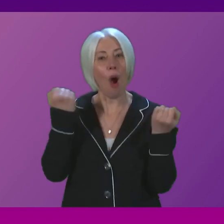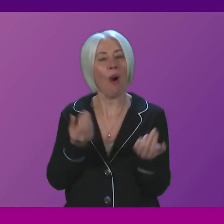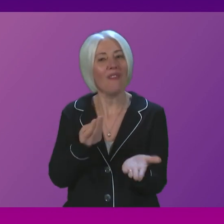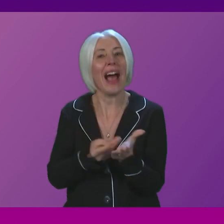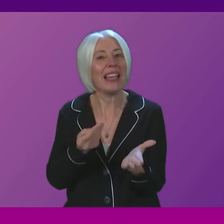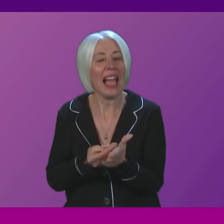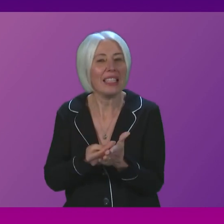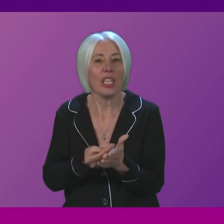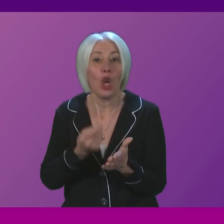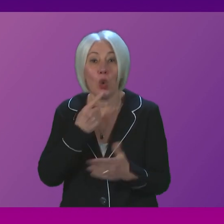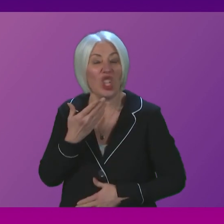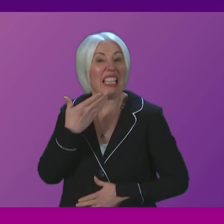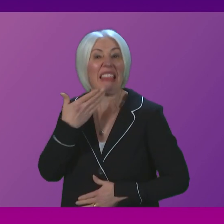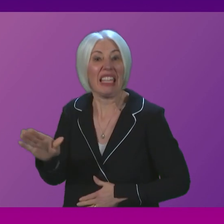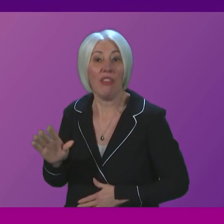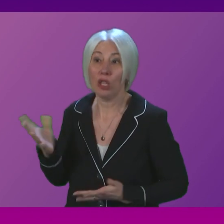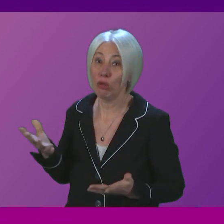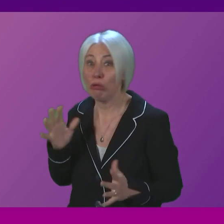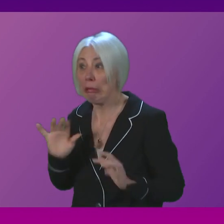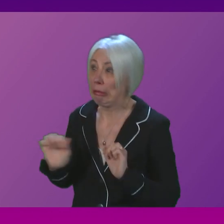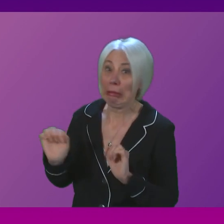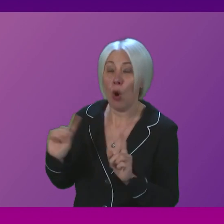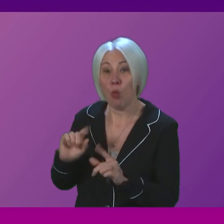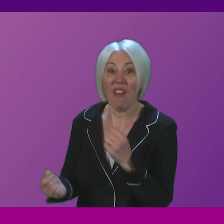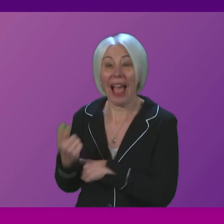leaving us at the mercy of Tory Governance in Westminster